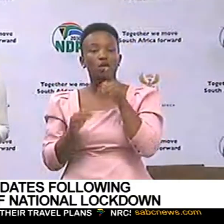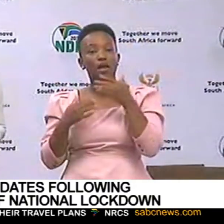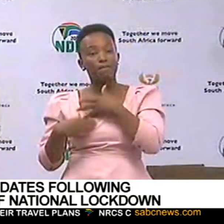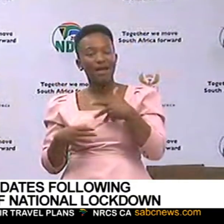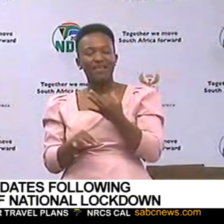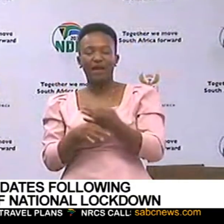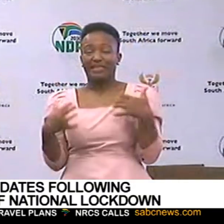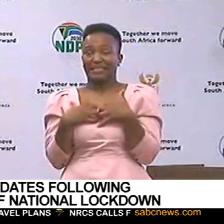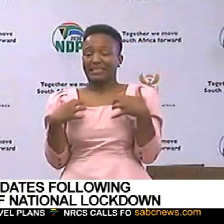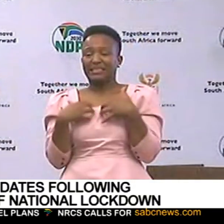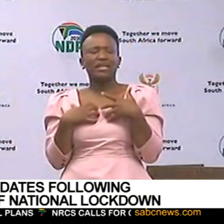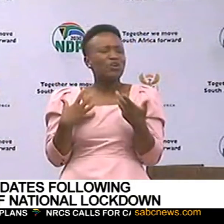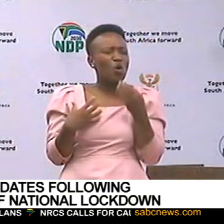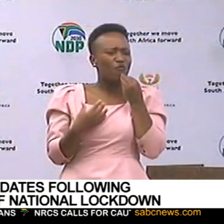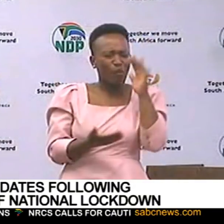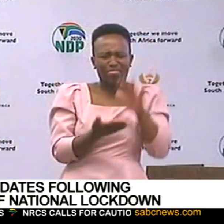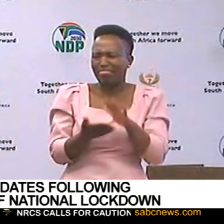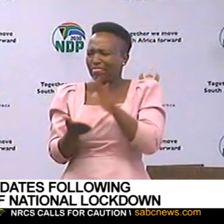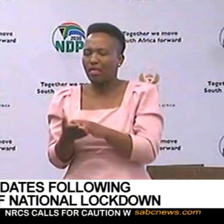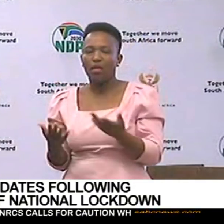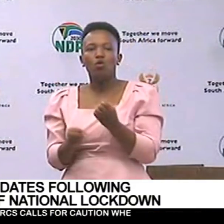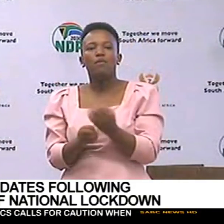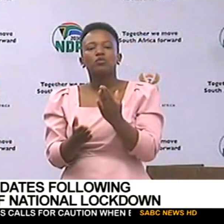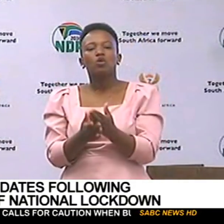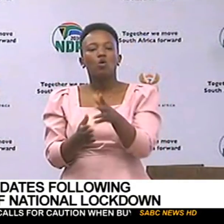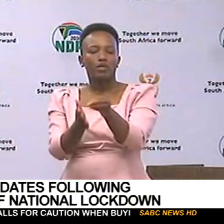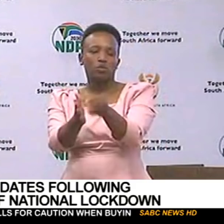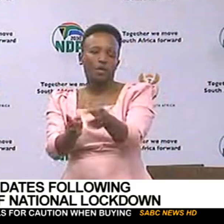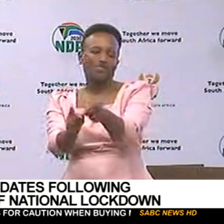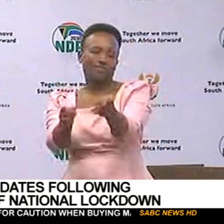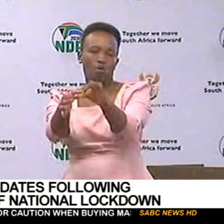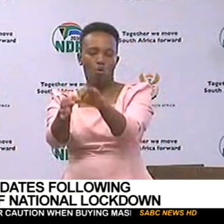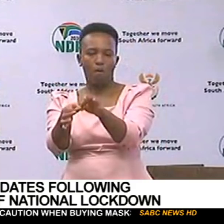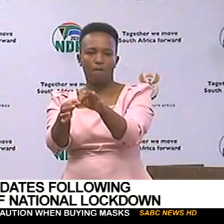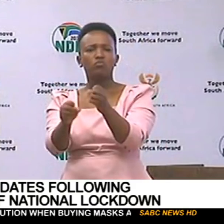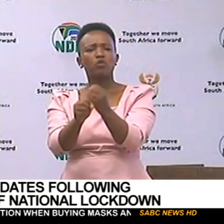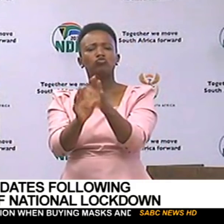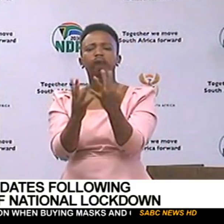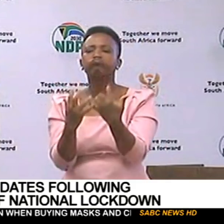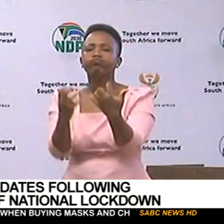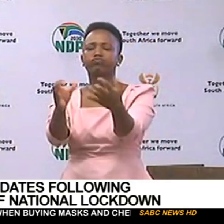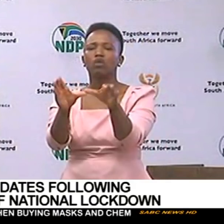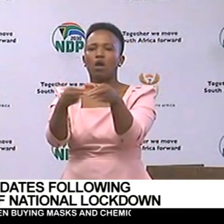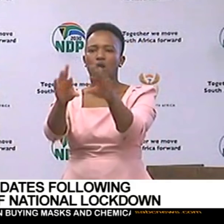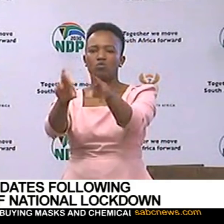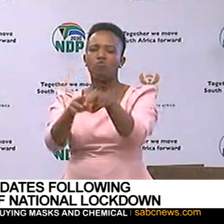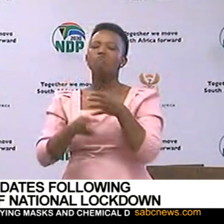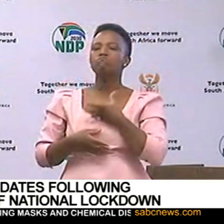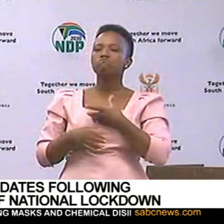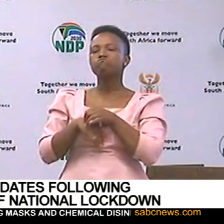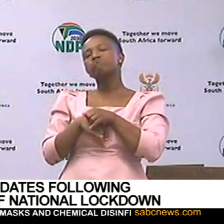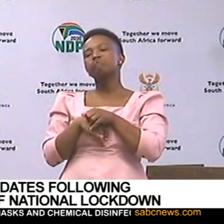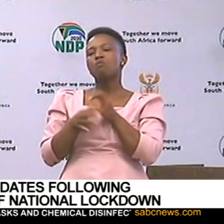ours is to say, how do we make sure that our own students at home can be in a classroom whilst they're in their comfort